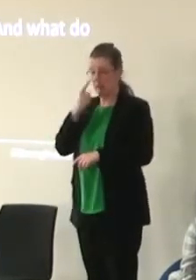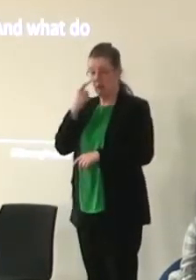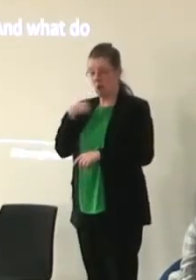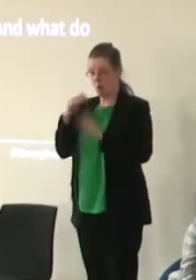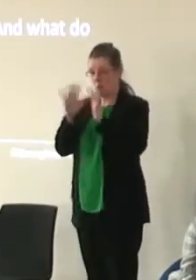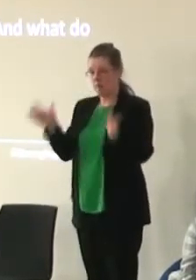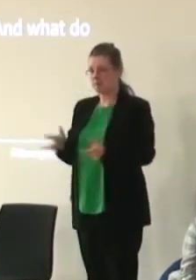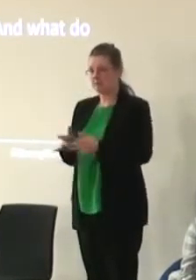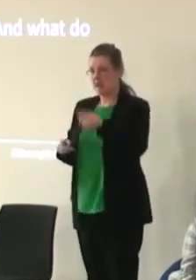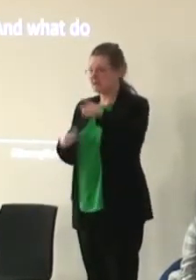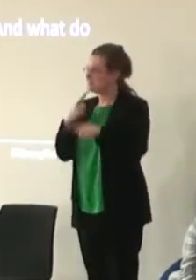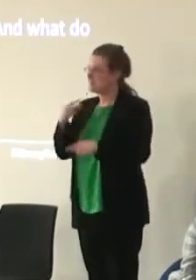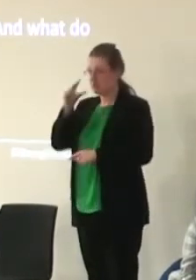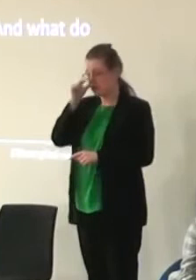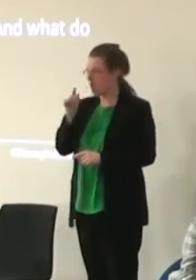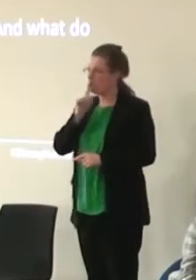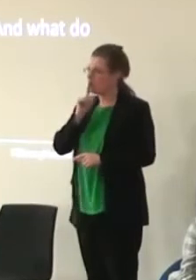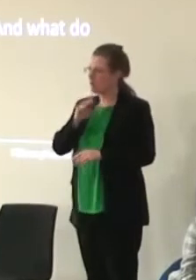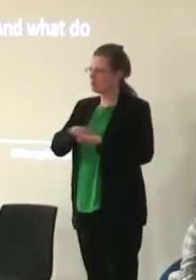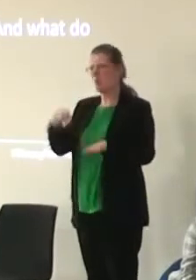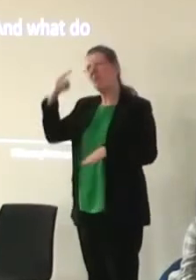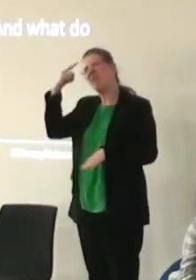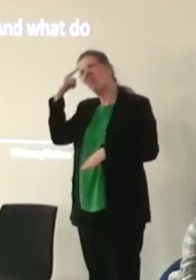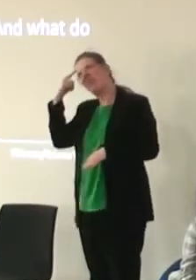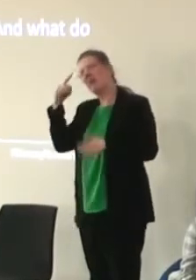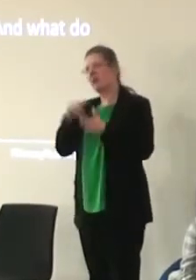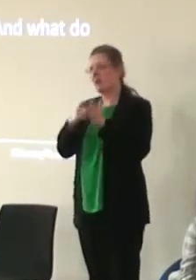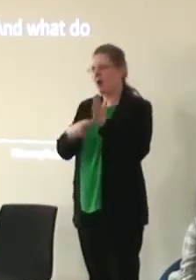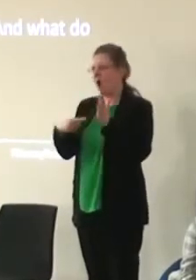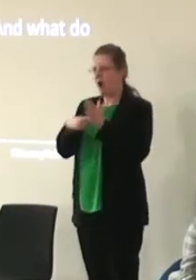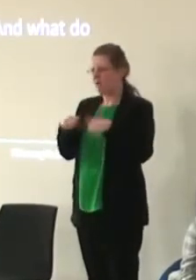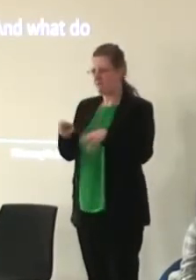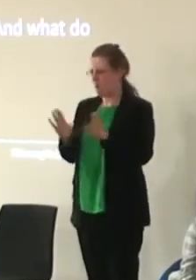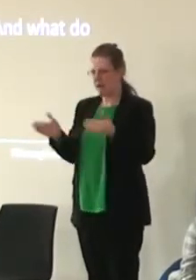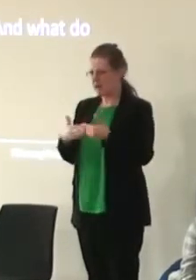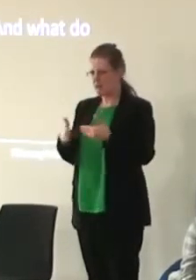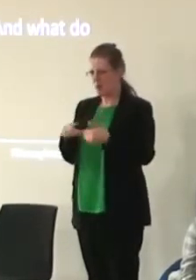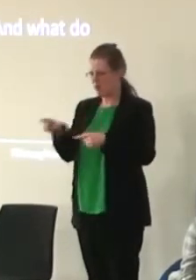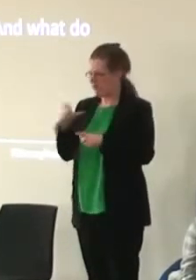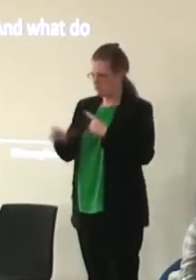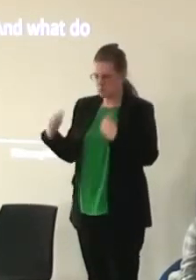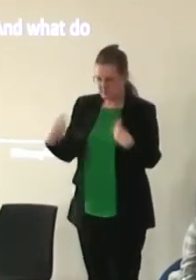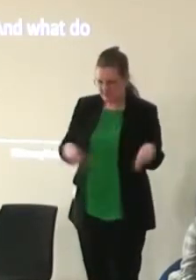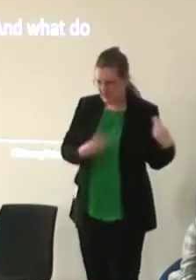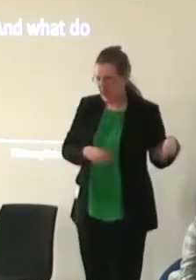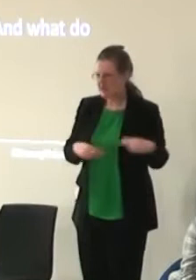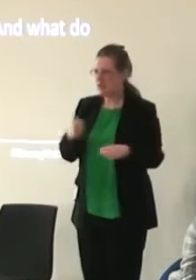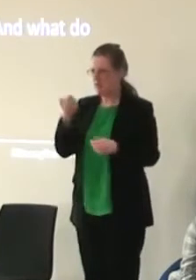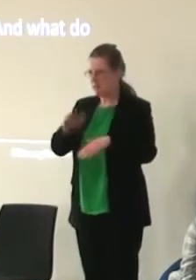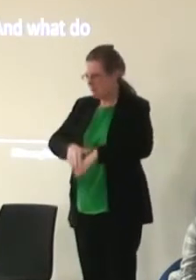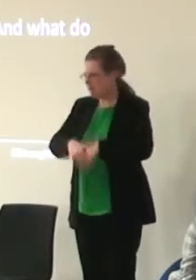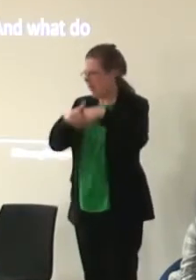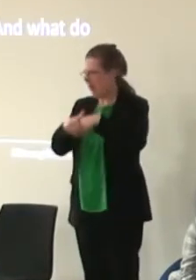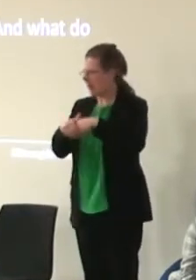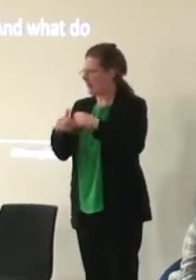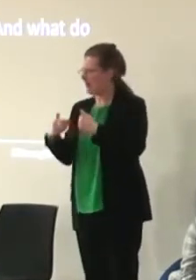which says very clearly that young people don't think in terms of art form anymore they muck it all up they do dance and a bit of ballet and a bit of